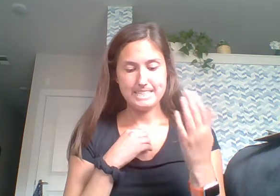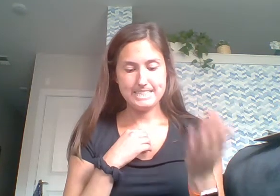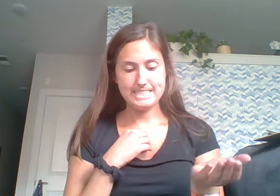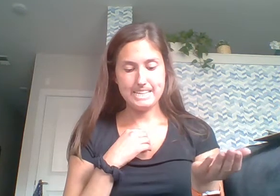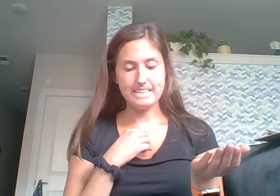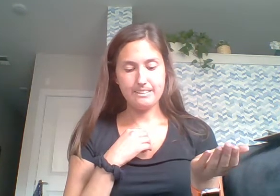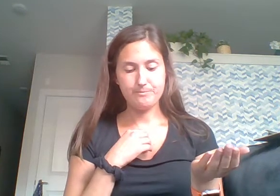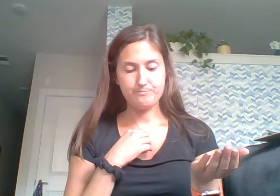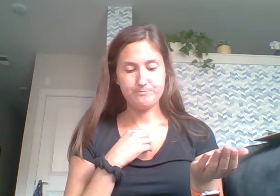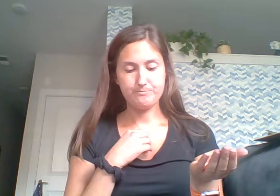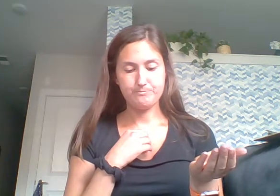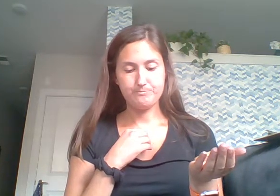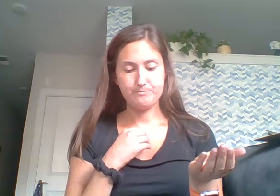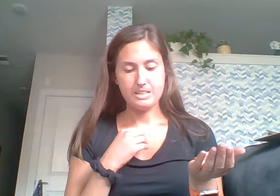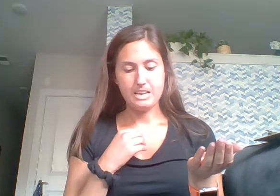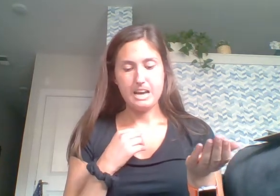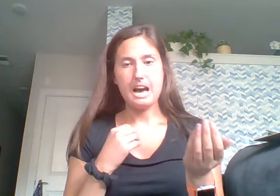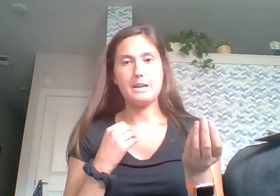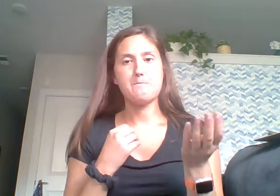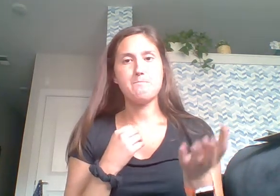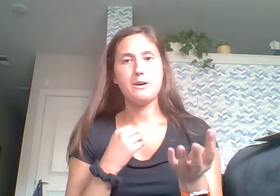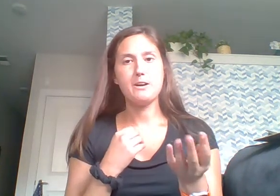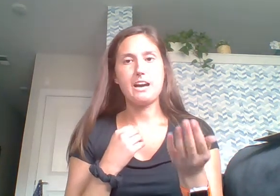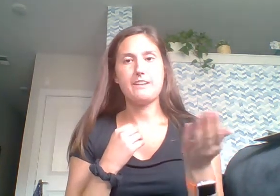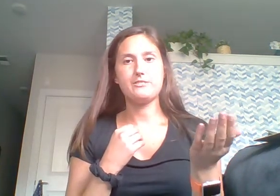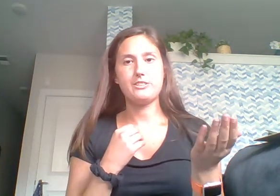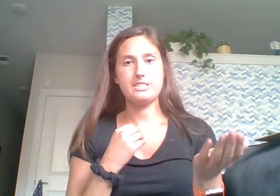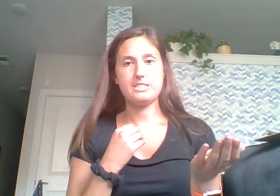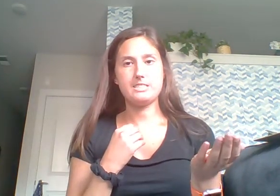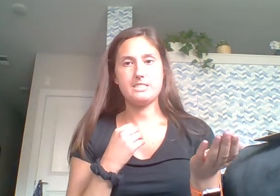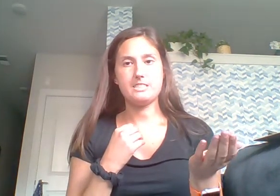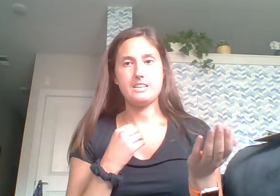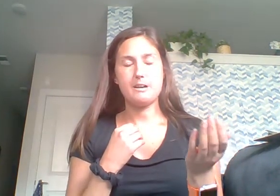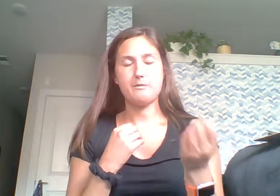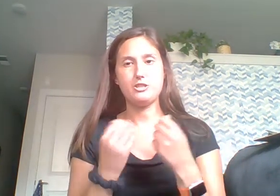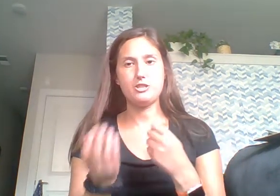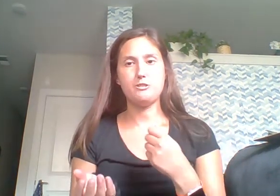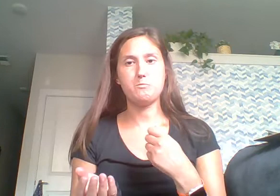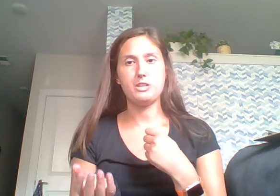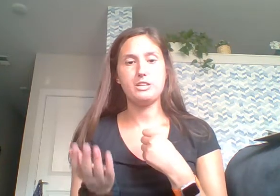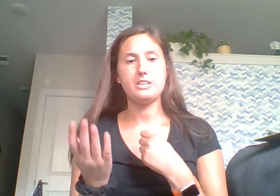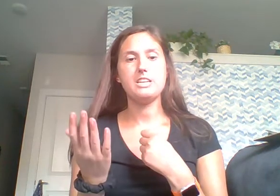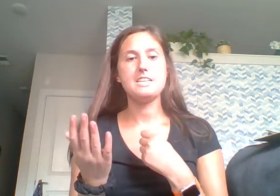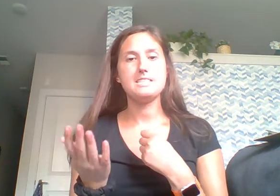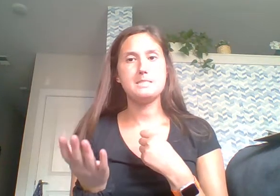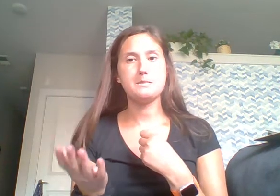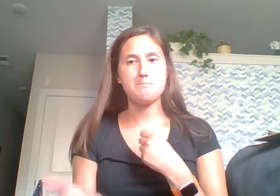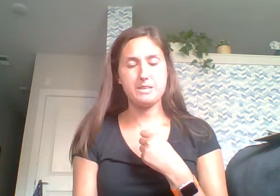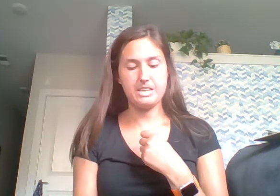Seed. Add a p. After the s. And what's your new word? Speed.